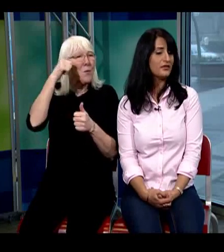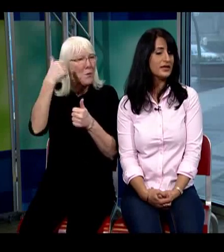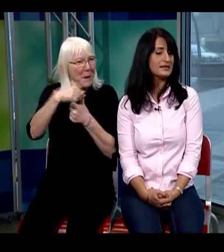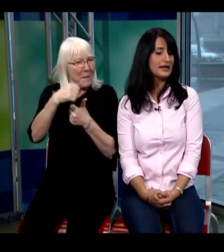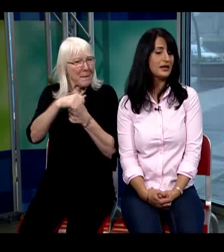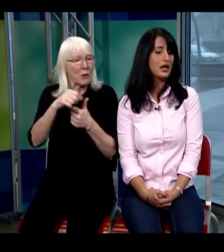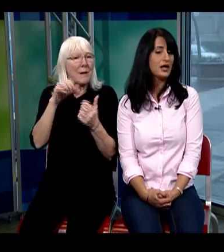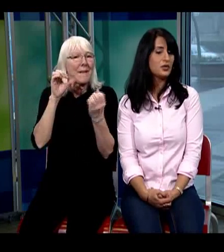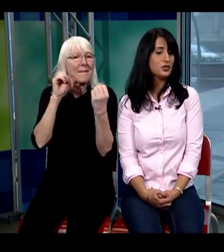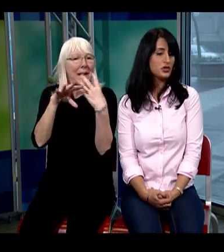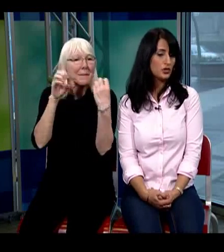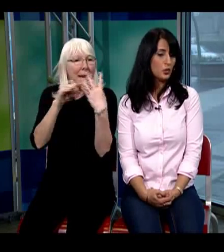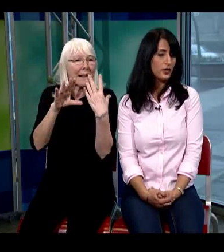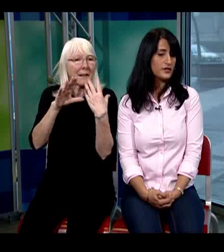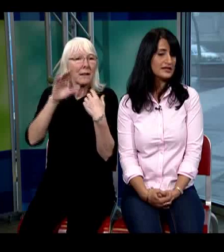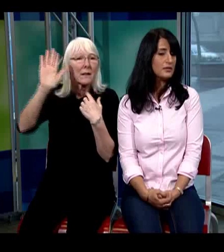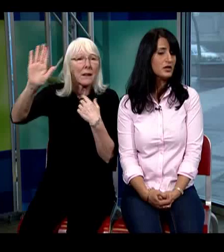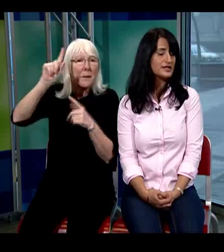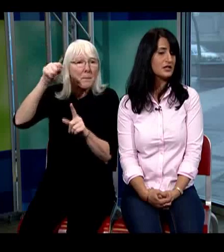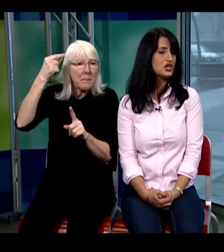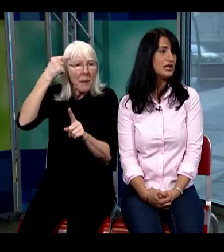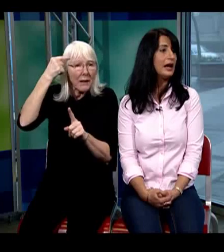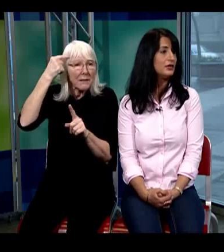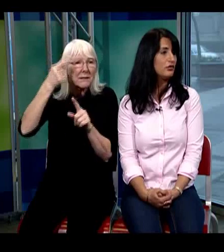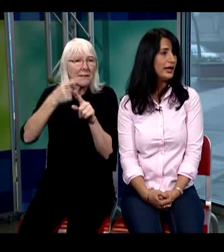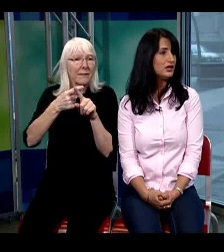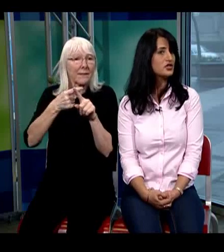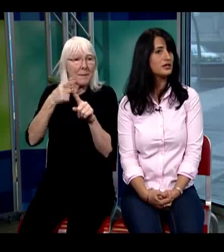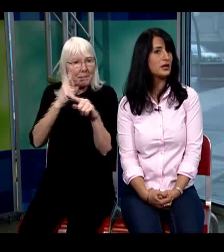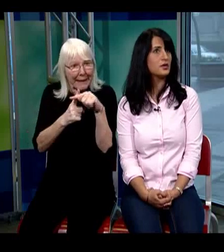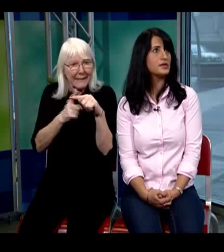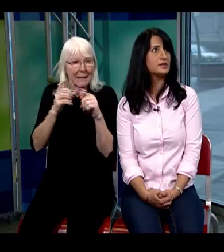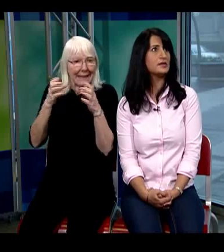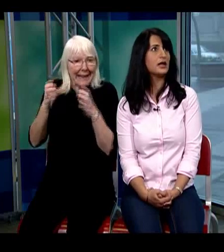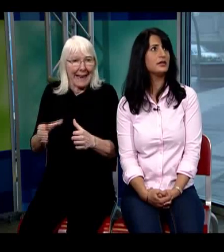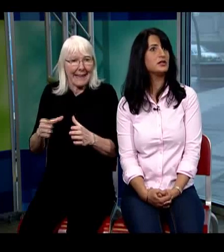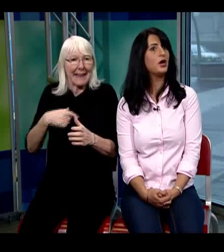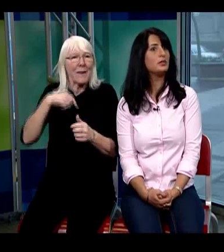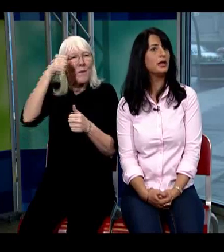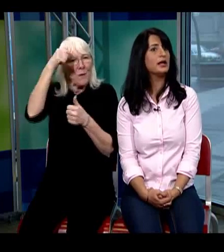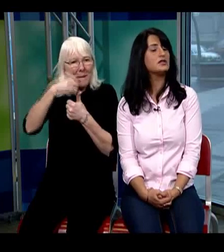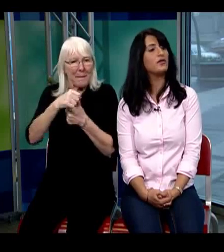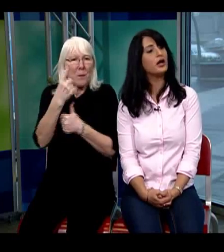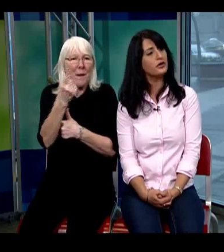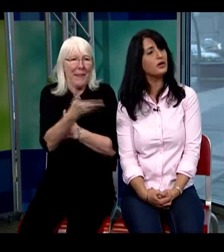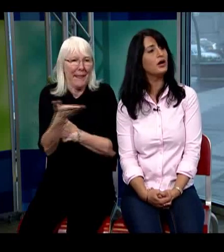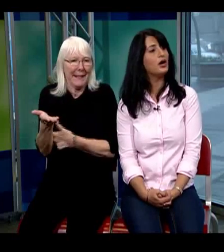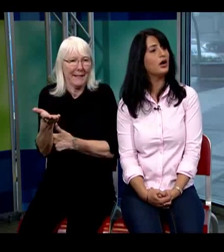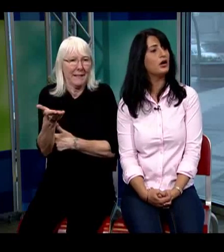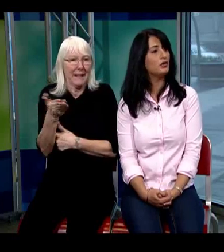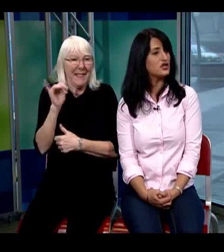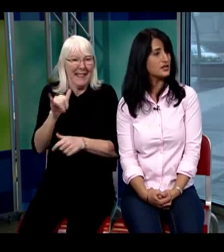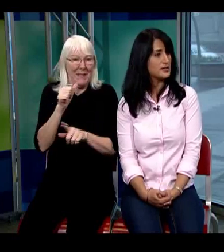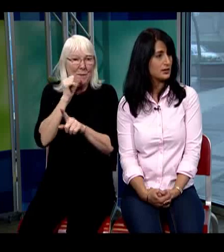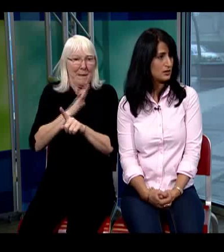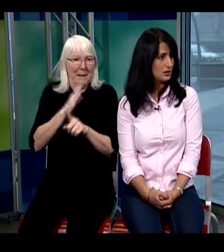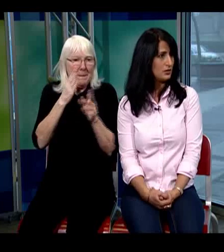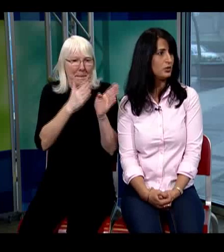is that during one of the seminars that she had arranged there was the department heads of other regions were